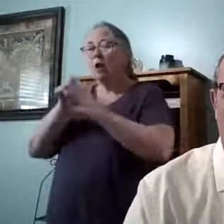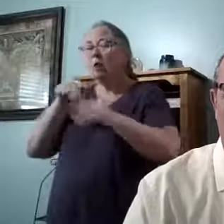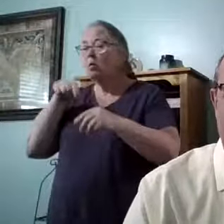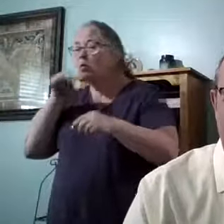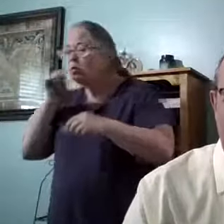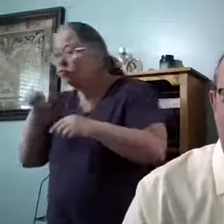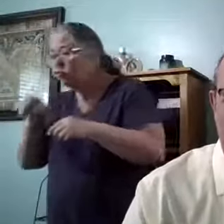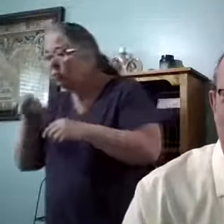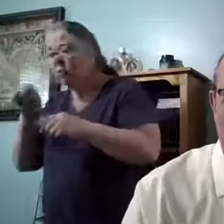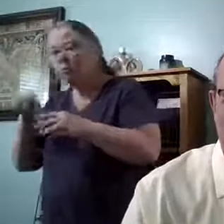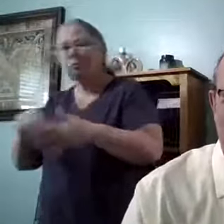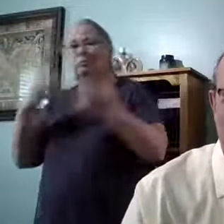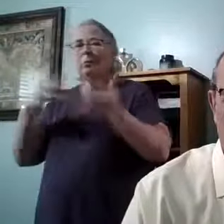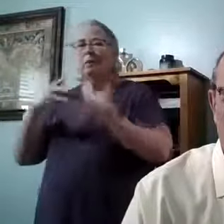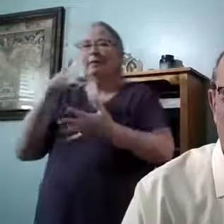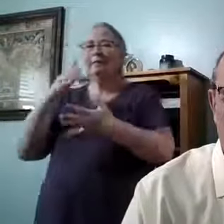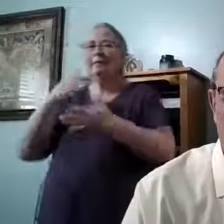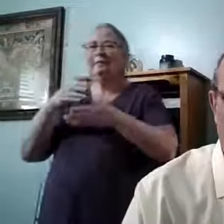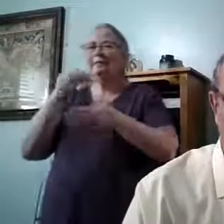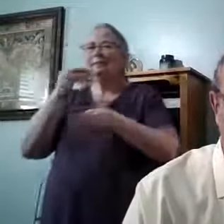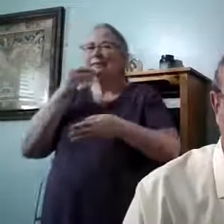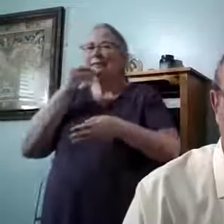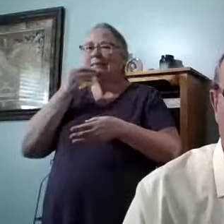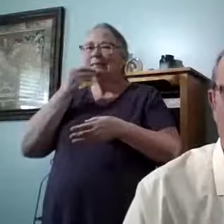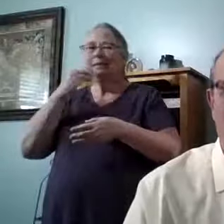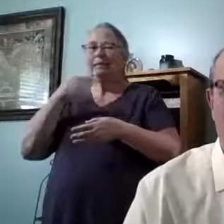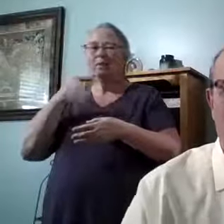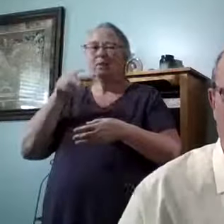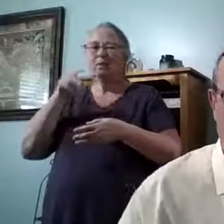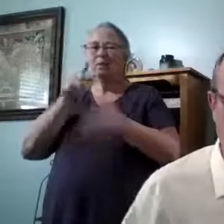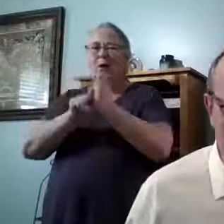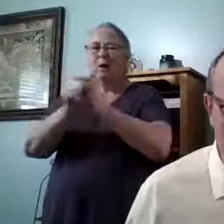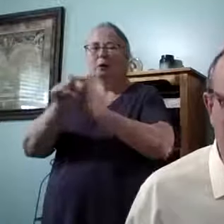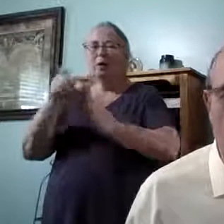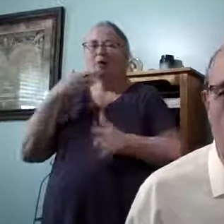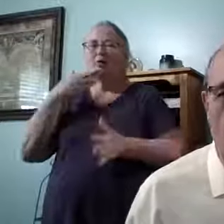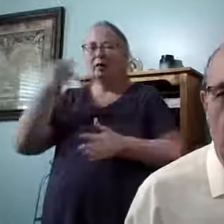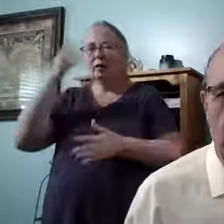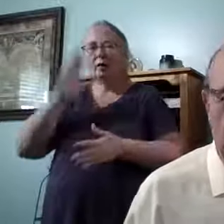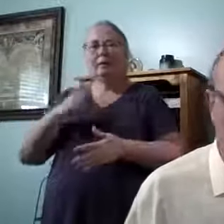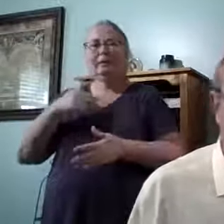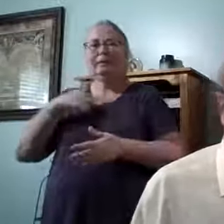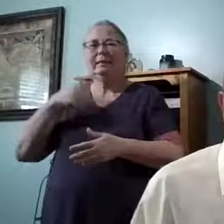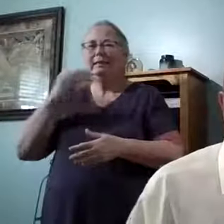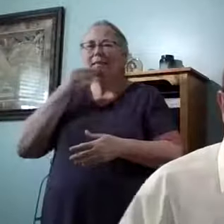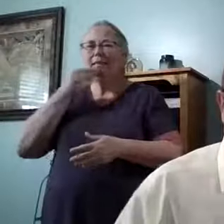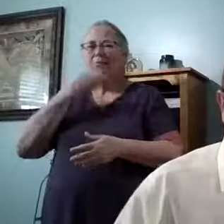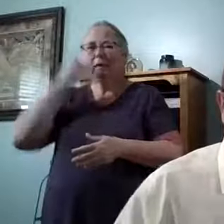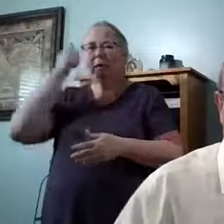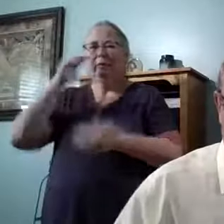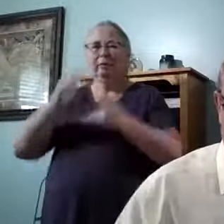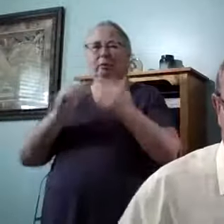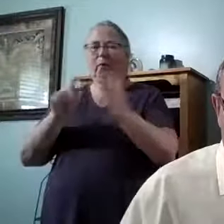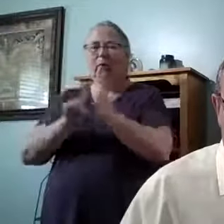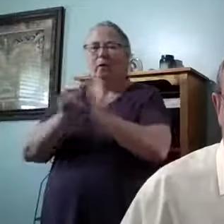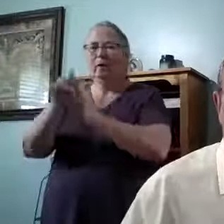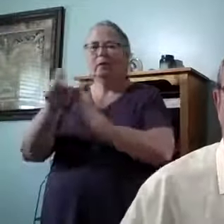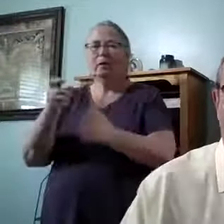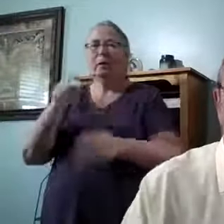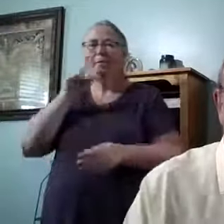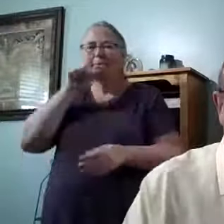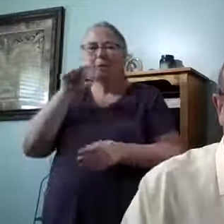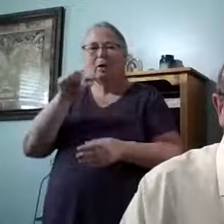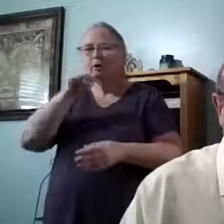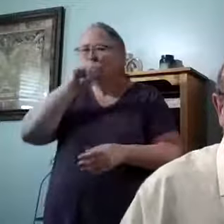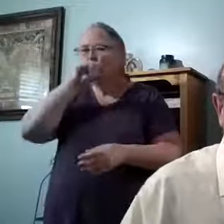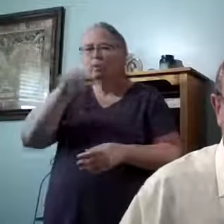what a diet of worms, boy, you gotta be crazy. Thank God I've got something better to eat than worms, but birds love worms.